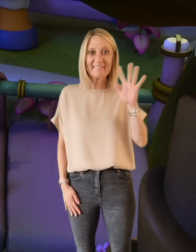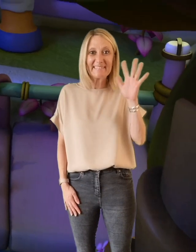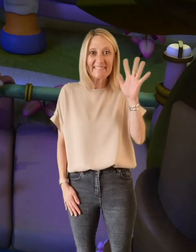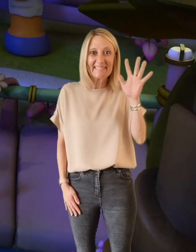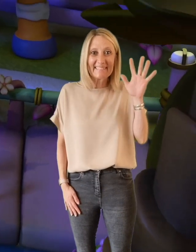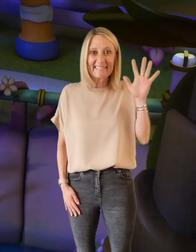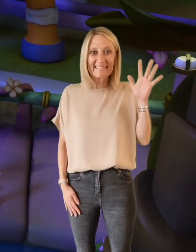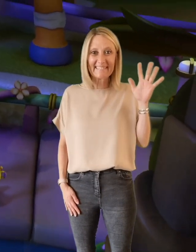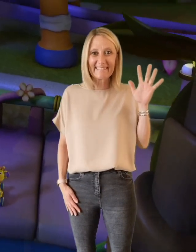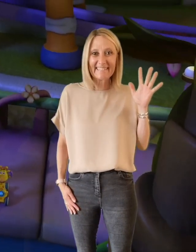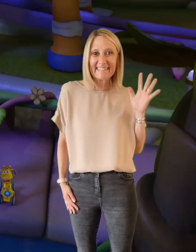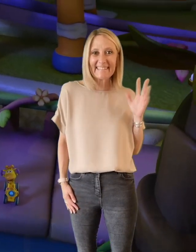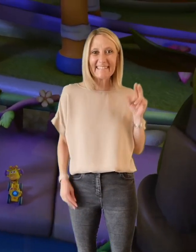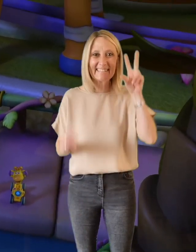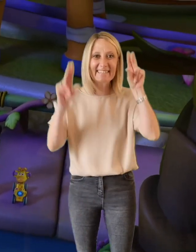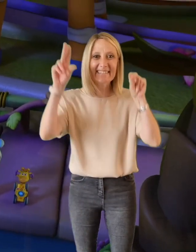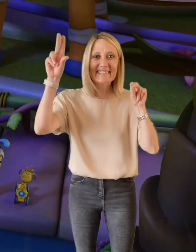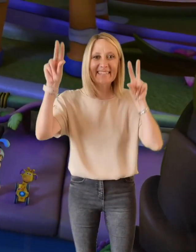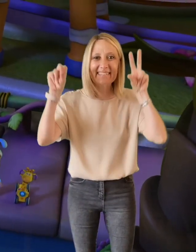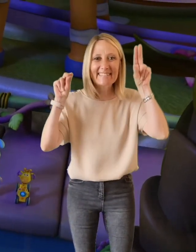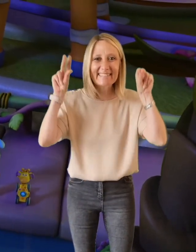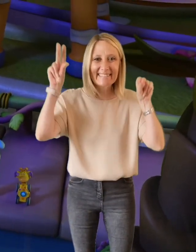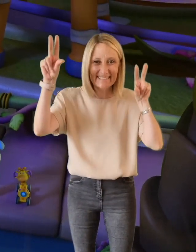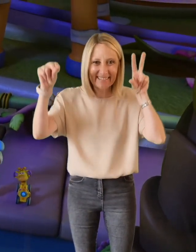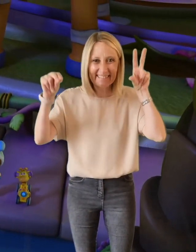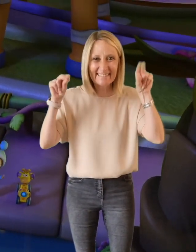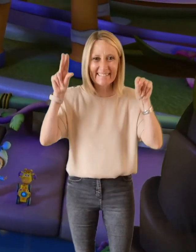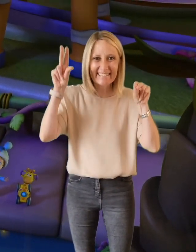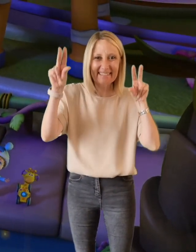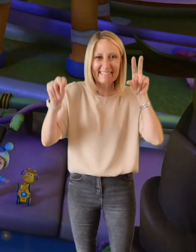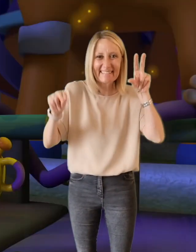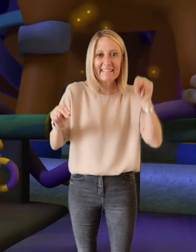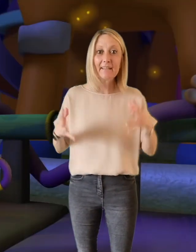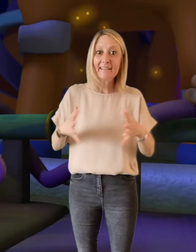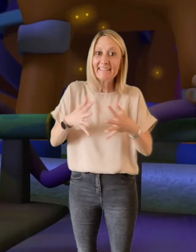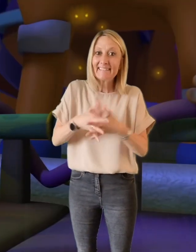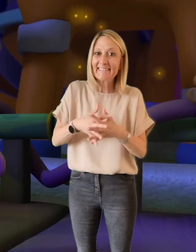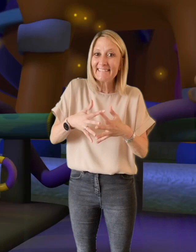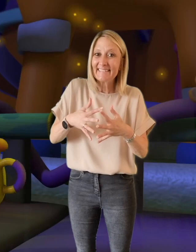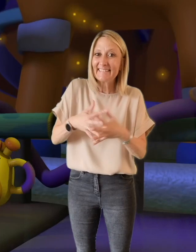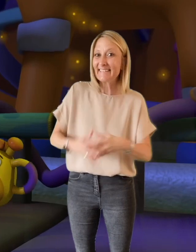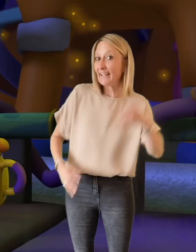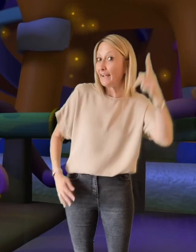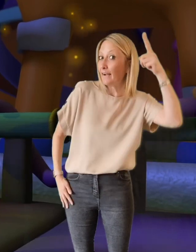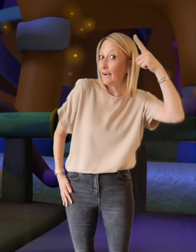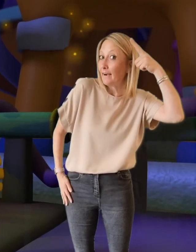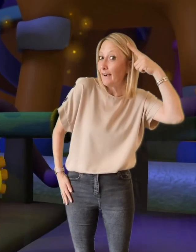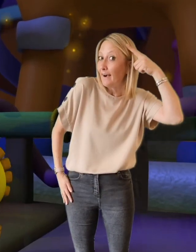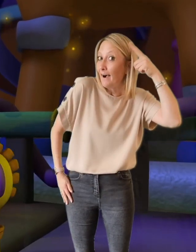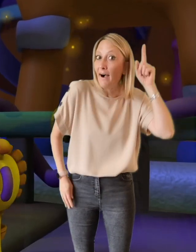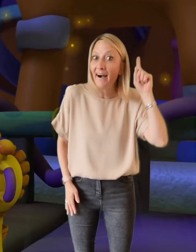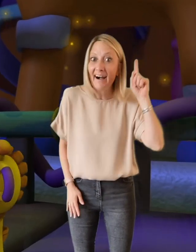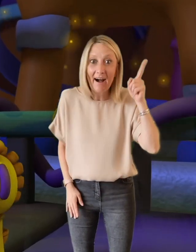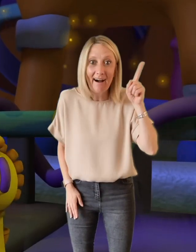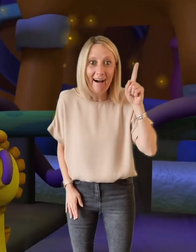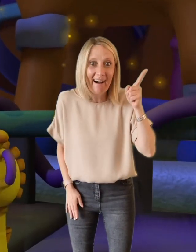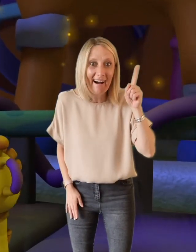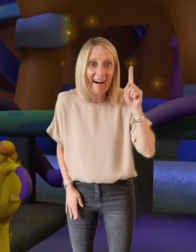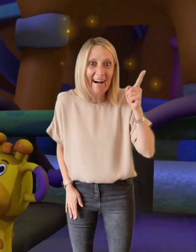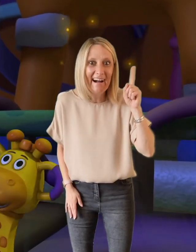twinkle twinkle little star how i wonder